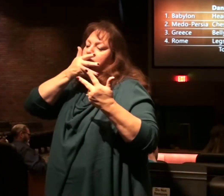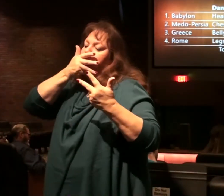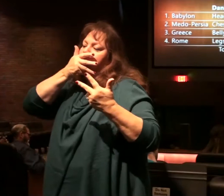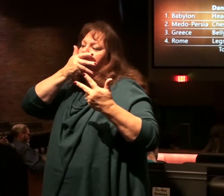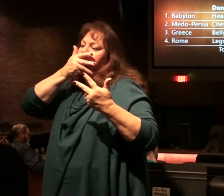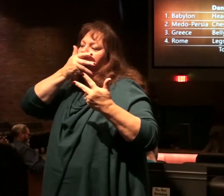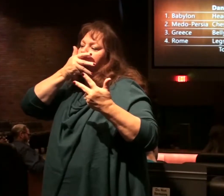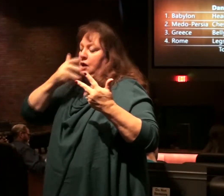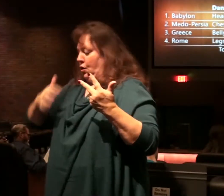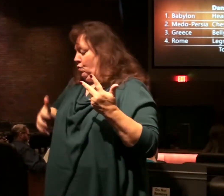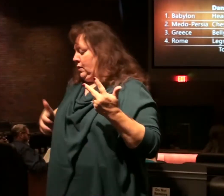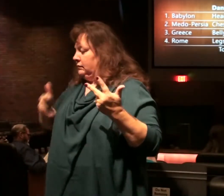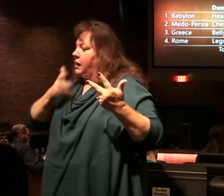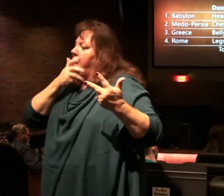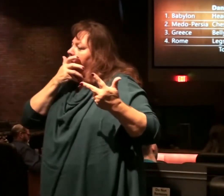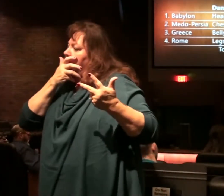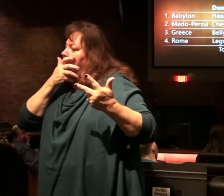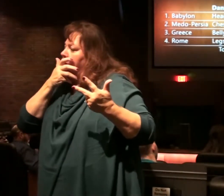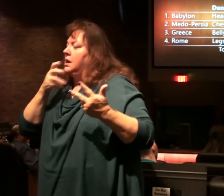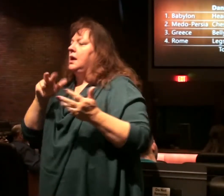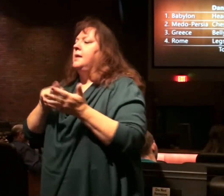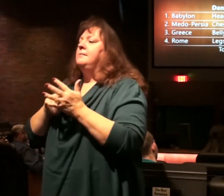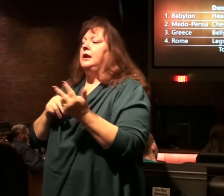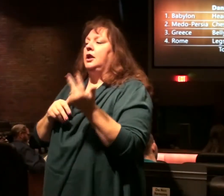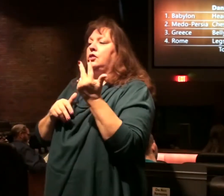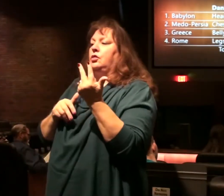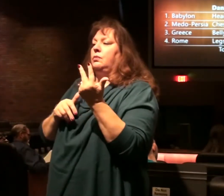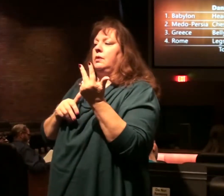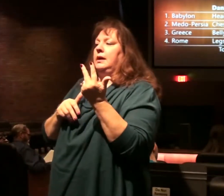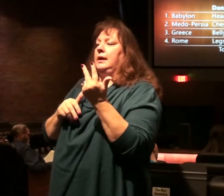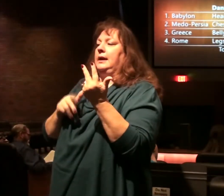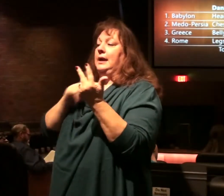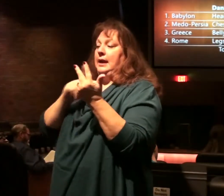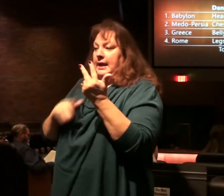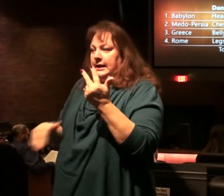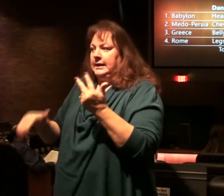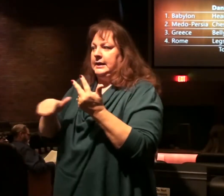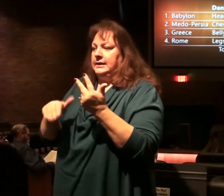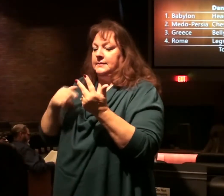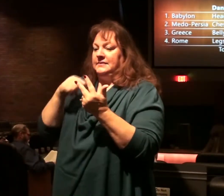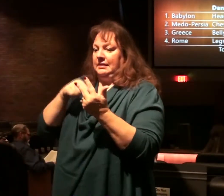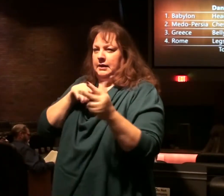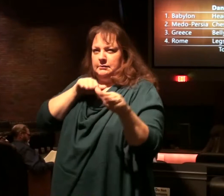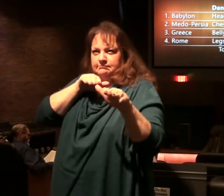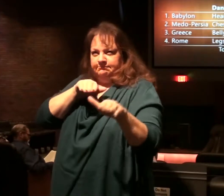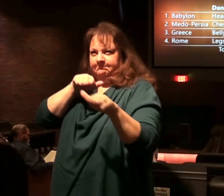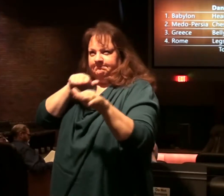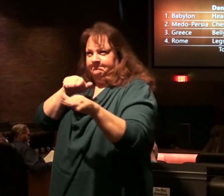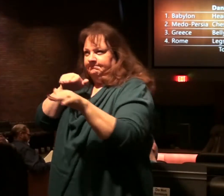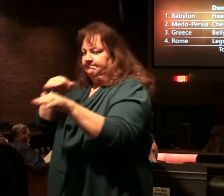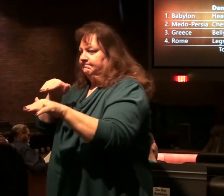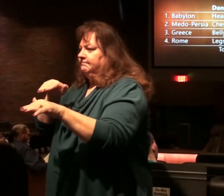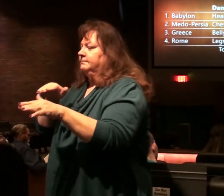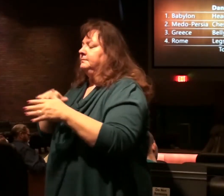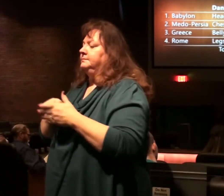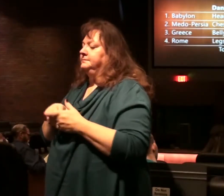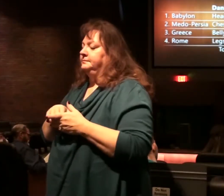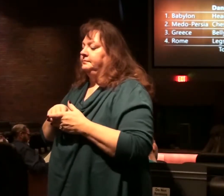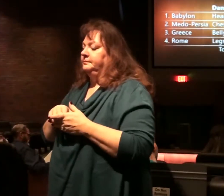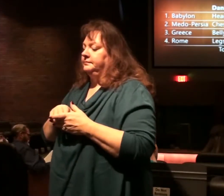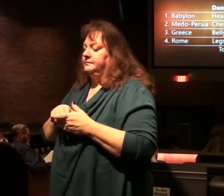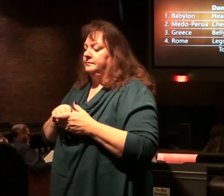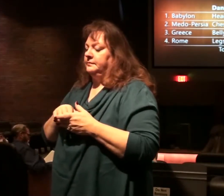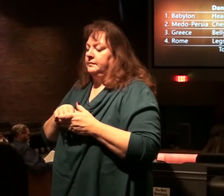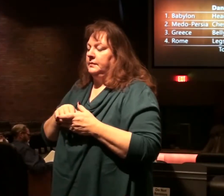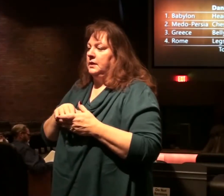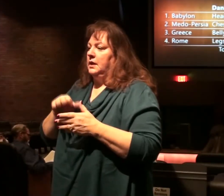his mouth. And he probably referred to the three main kingdoms conquered by the